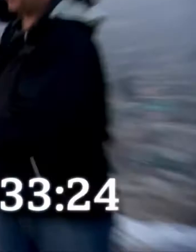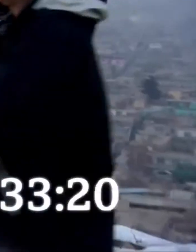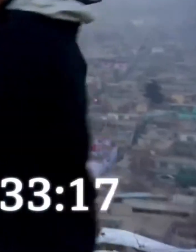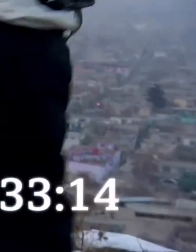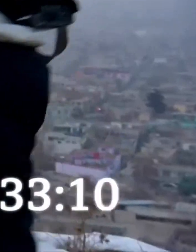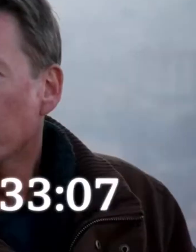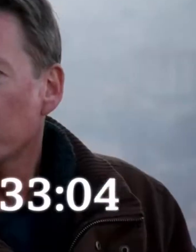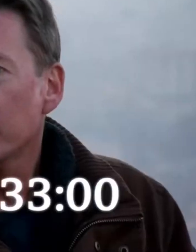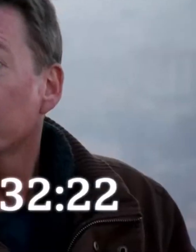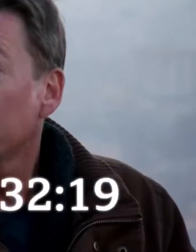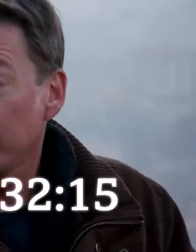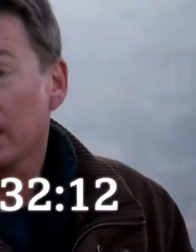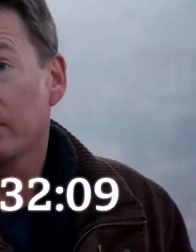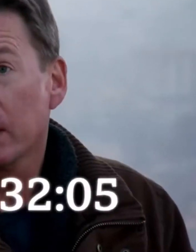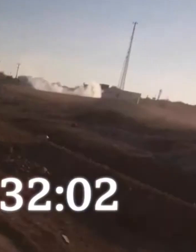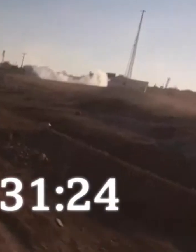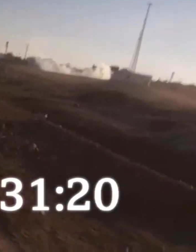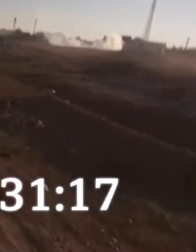We'll be right back.